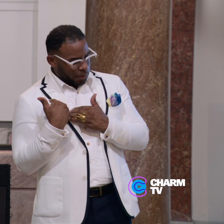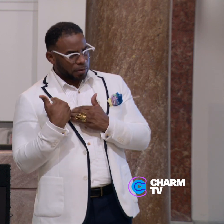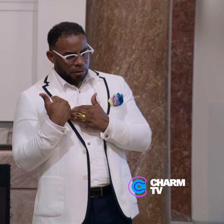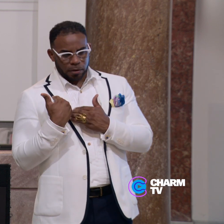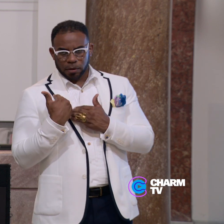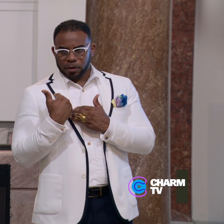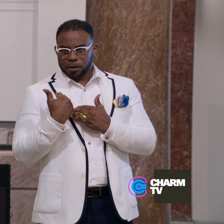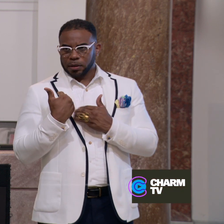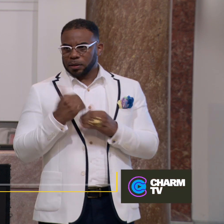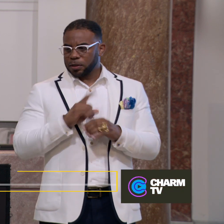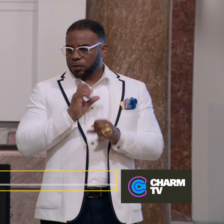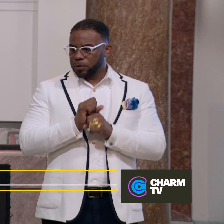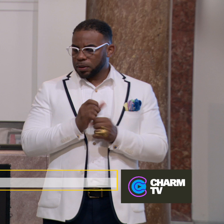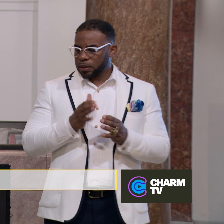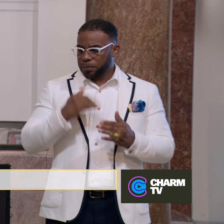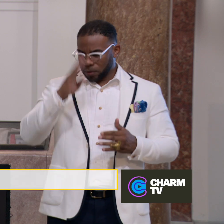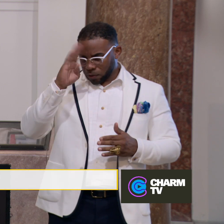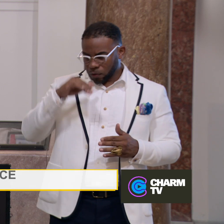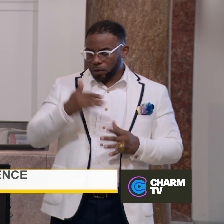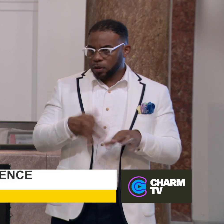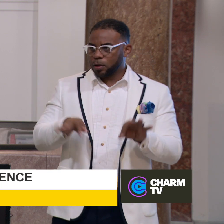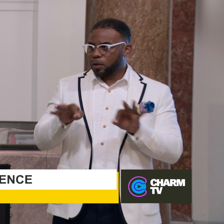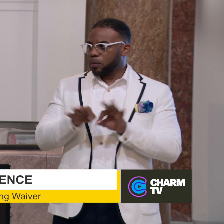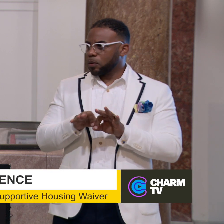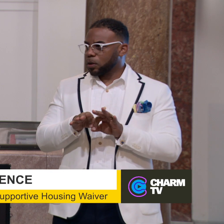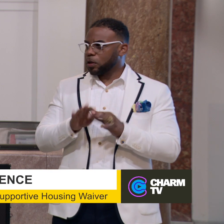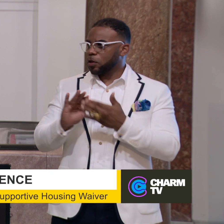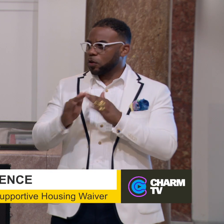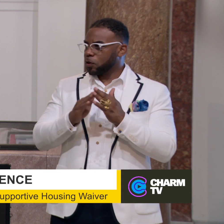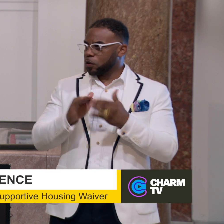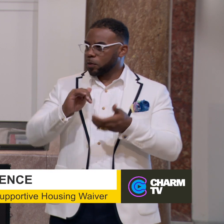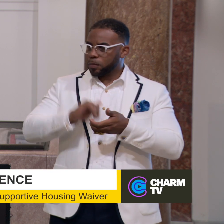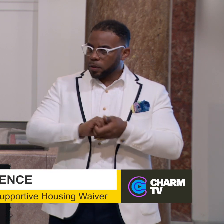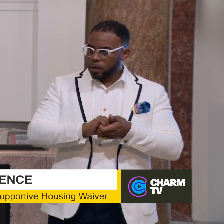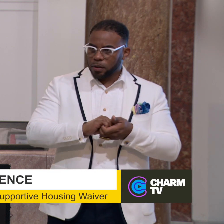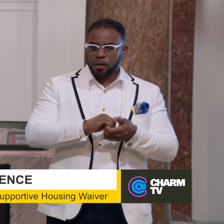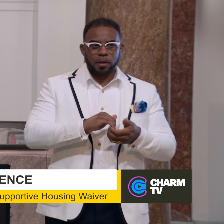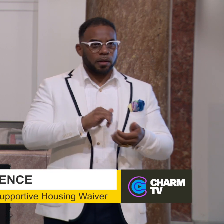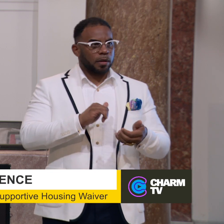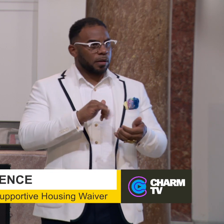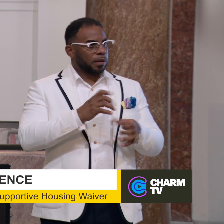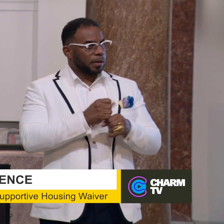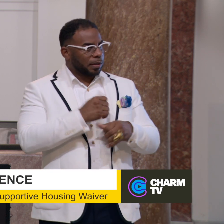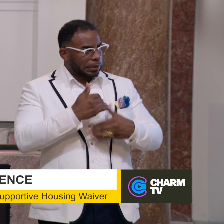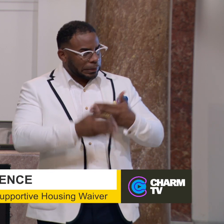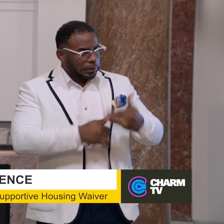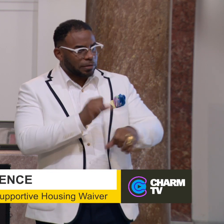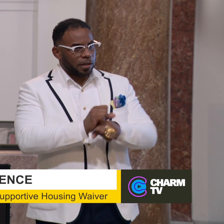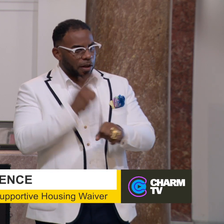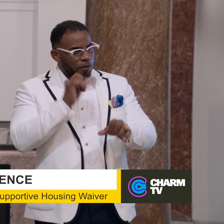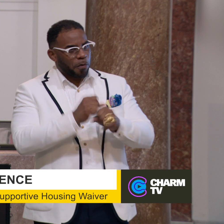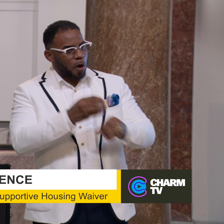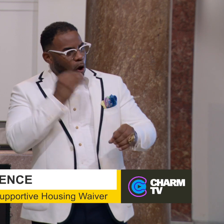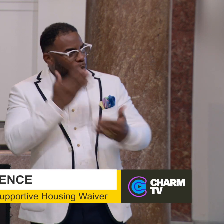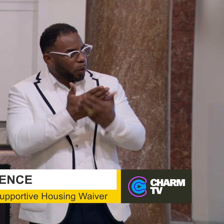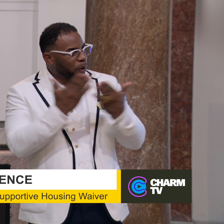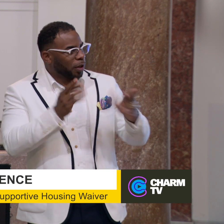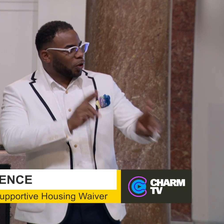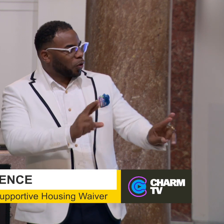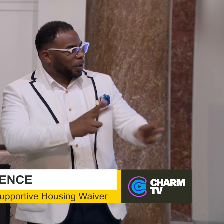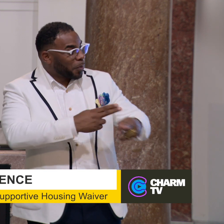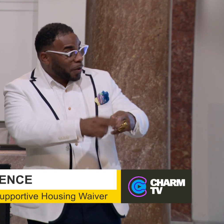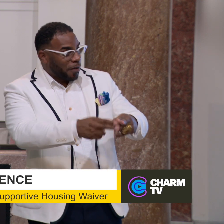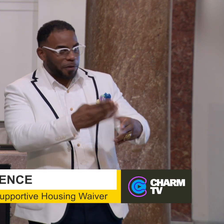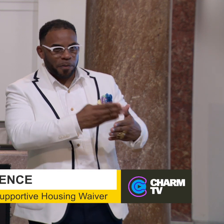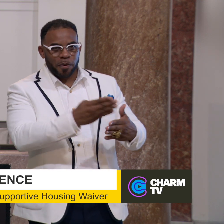in really letting me know the importance of community partnerships in order to get this work done if we're going to make homelessness rare and brief